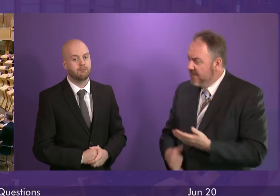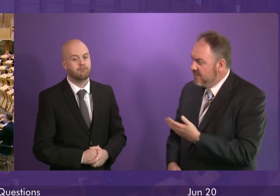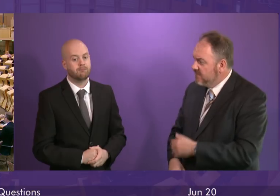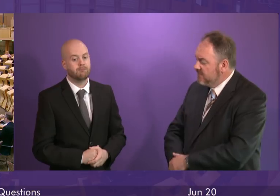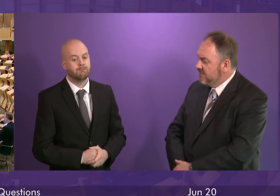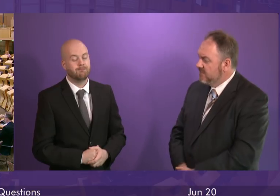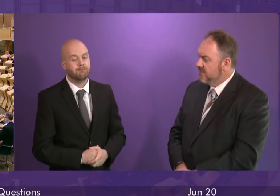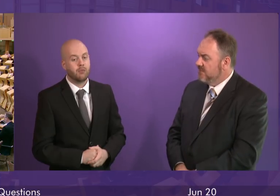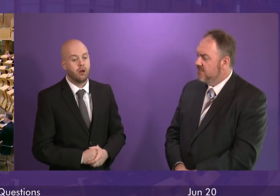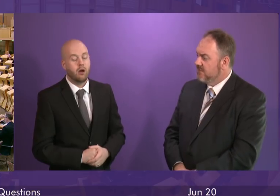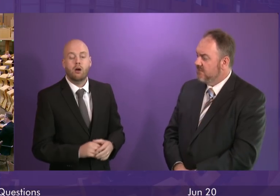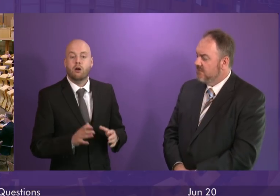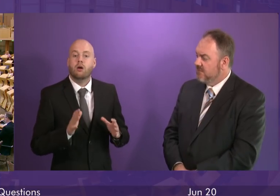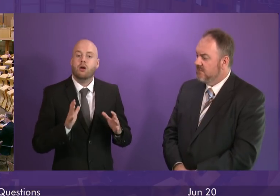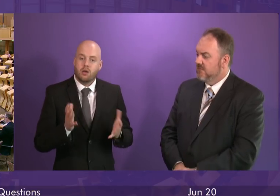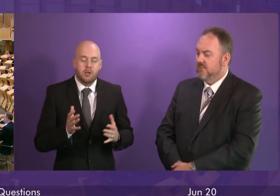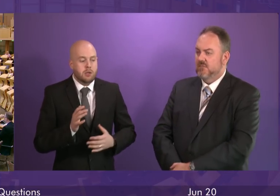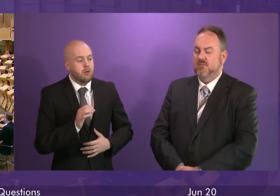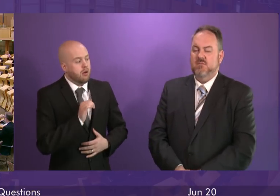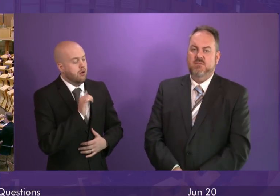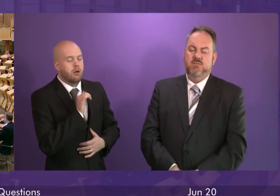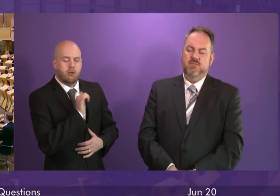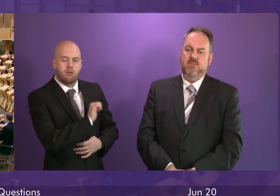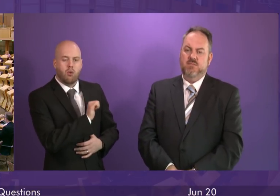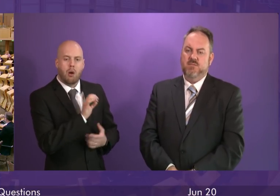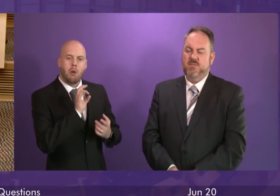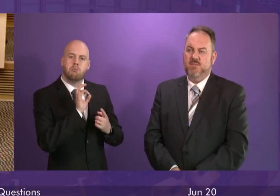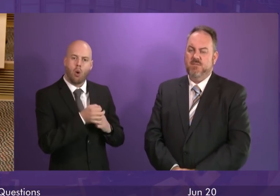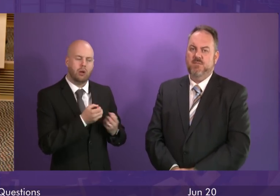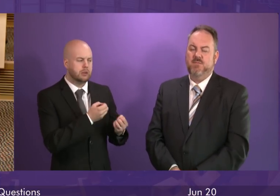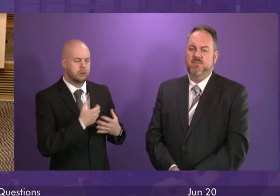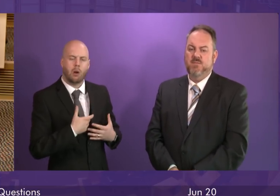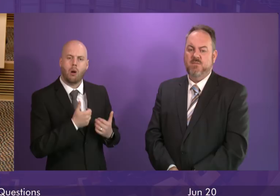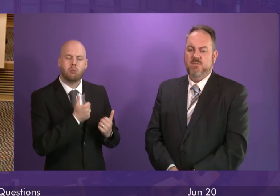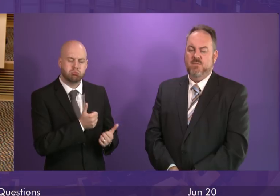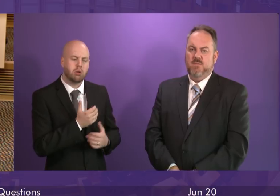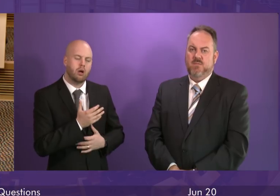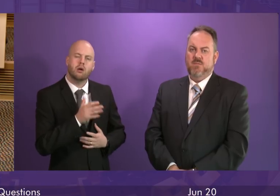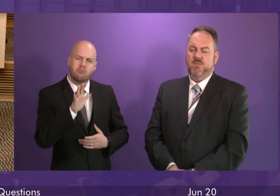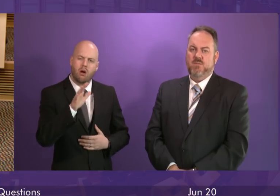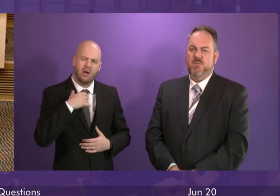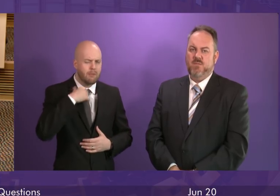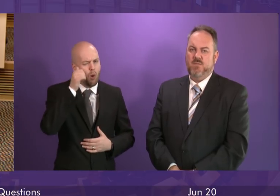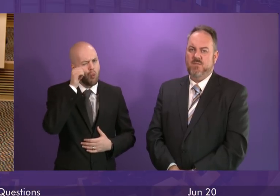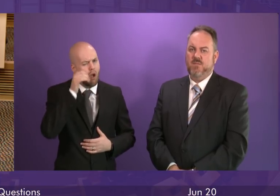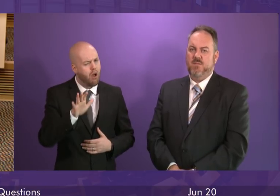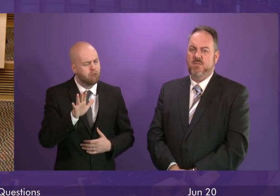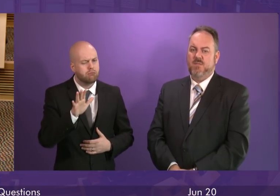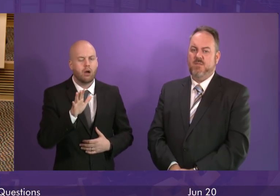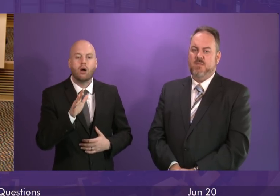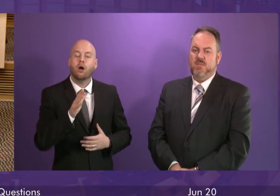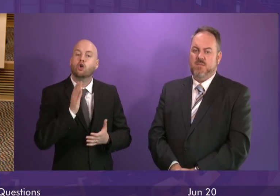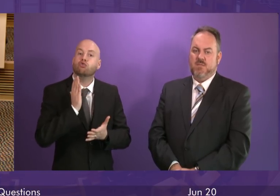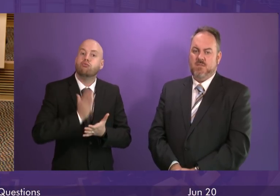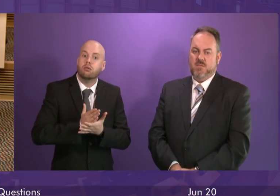First Minister. can I take those points in turn? Firstly, I am aware that rightly or wrongly there is an issue of trust